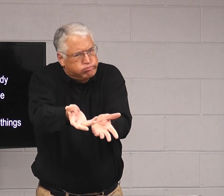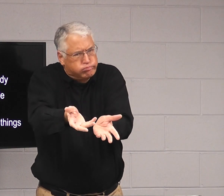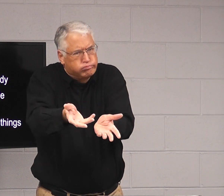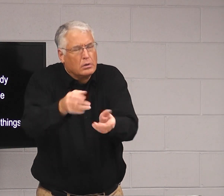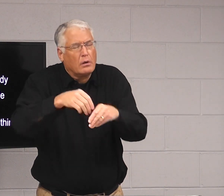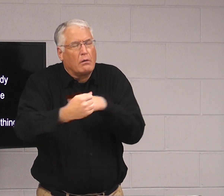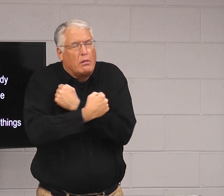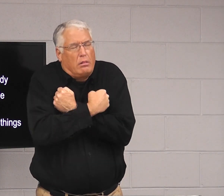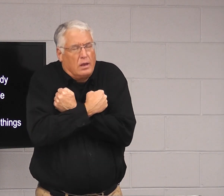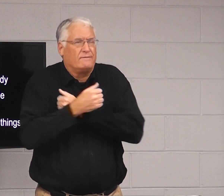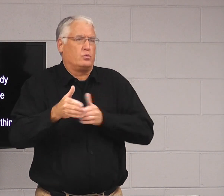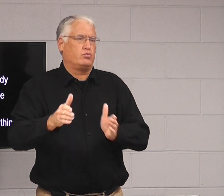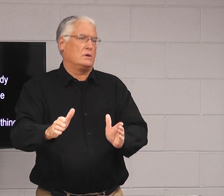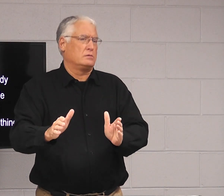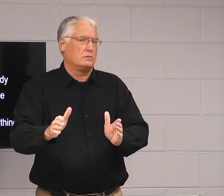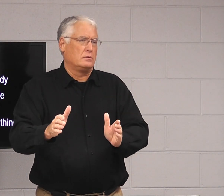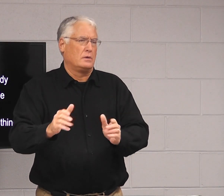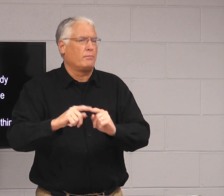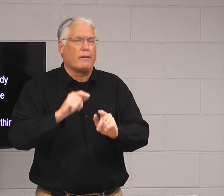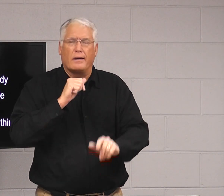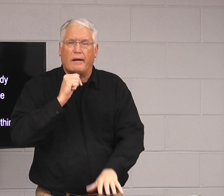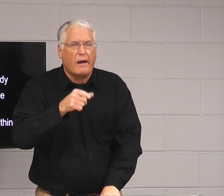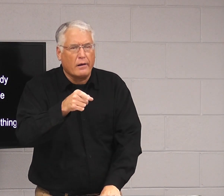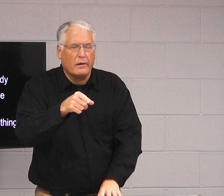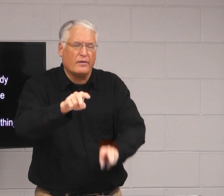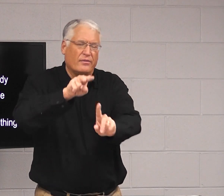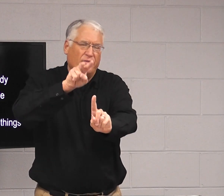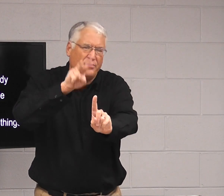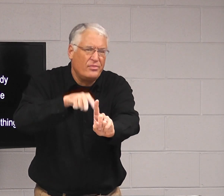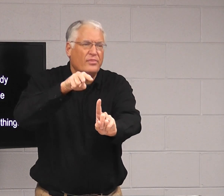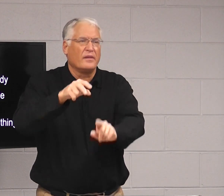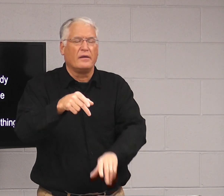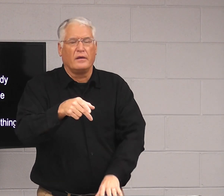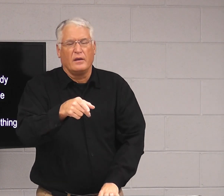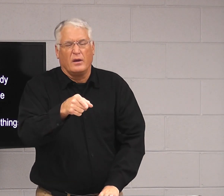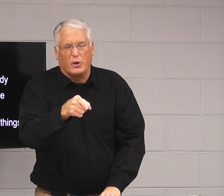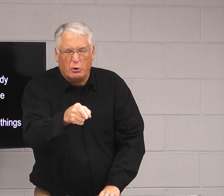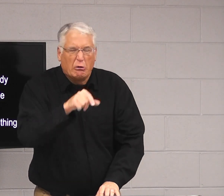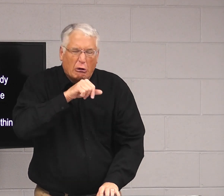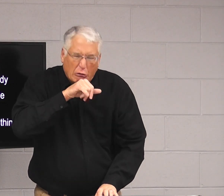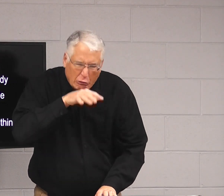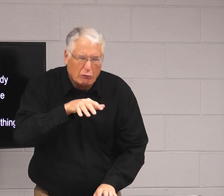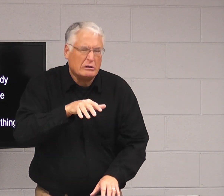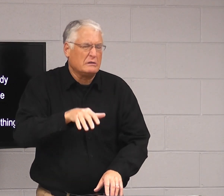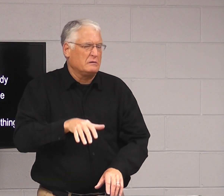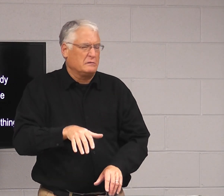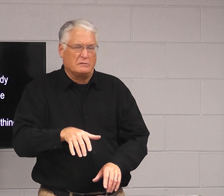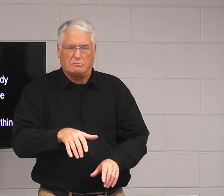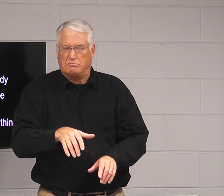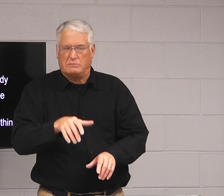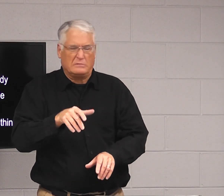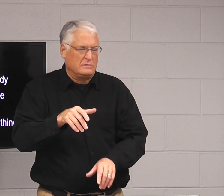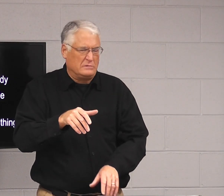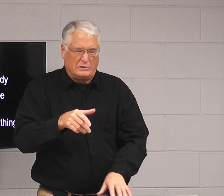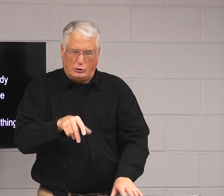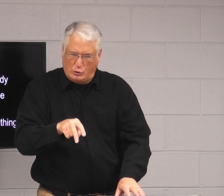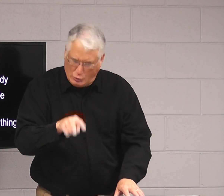know, you know, be truthful in a loving way. But not to look down on them, to curse them or speak filthy,